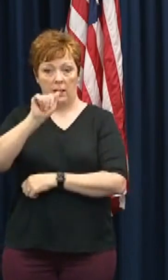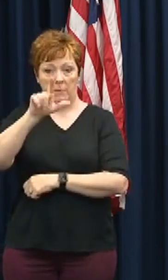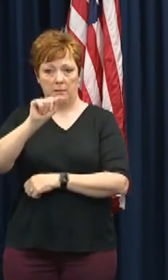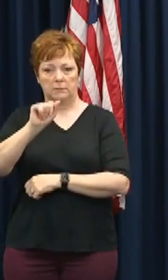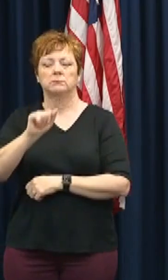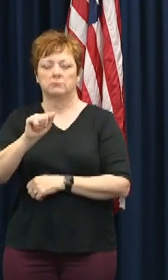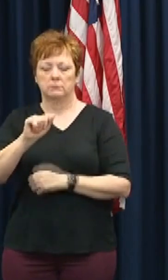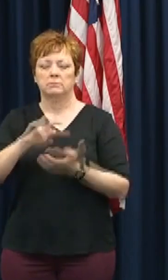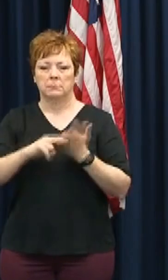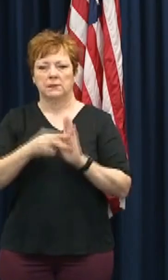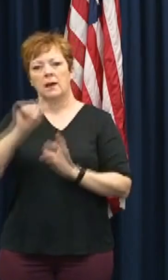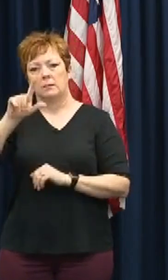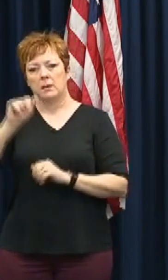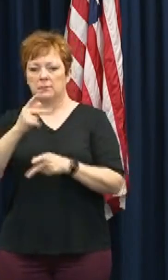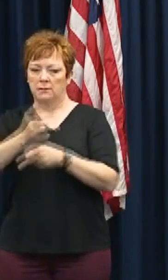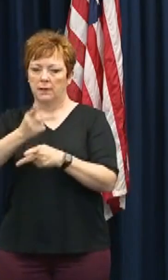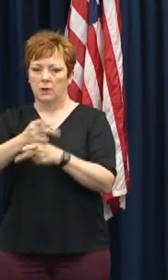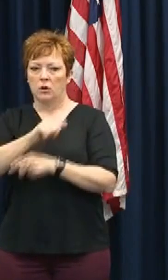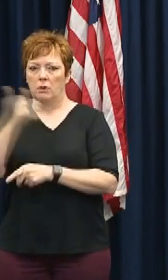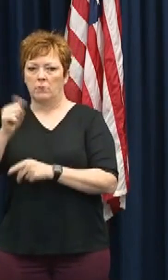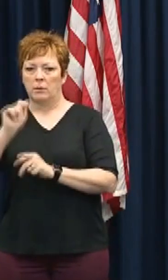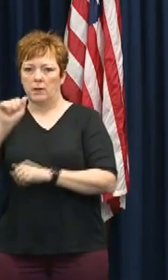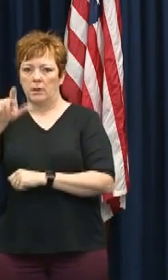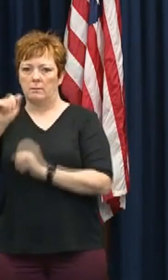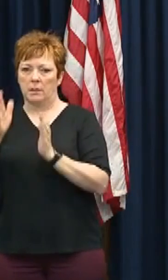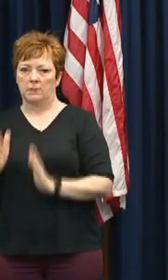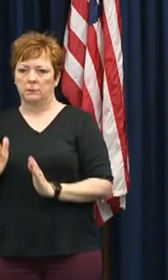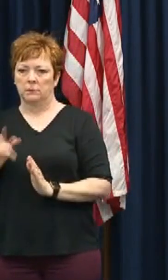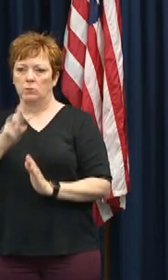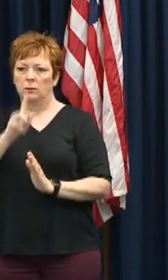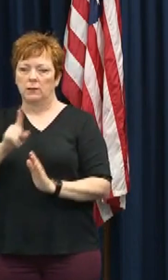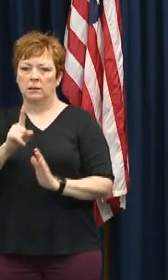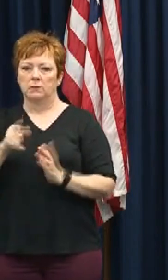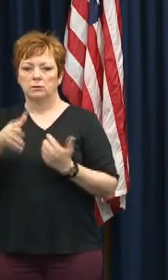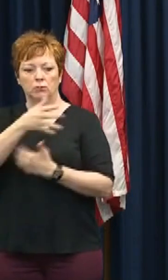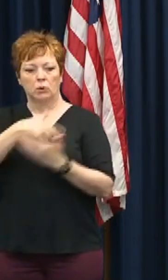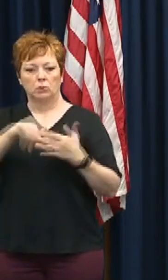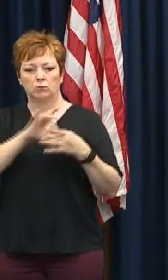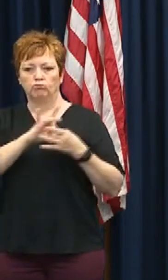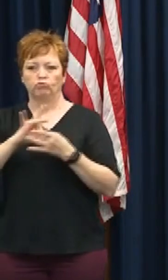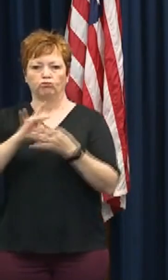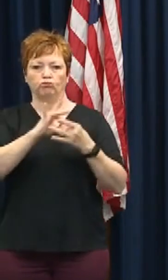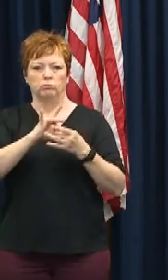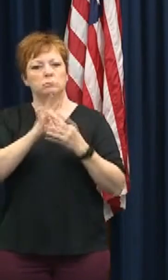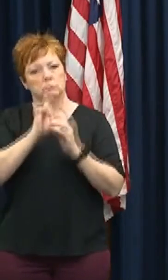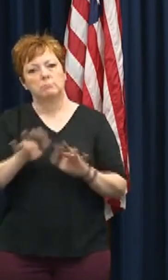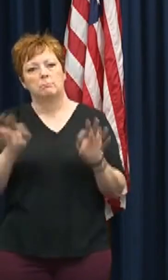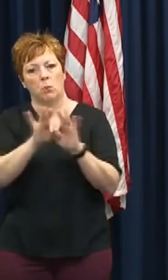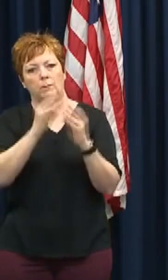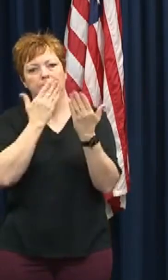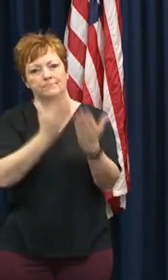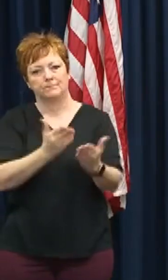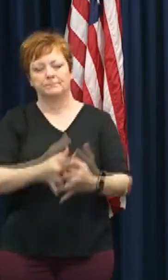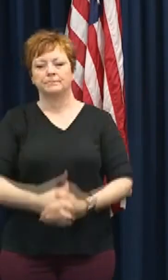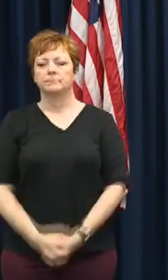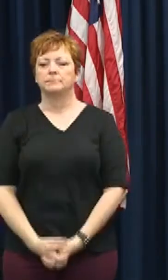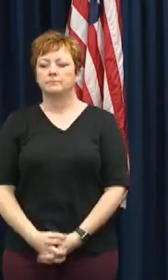taking care of Alabamians. So social cohesion matters. Thank you. John.